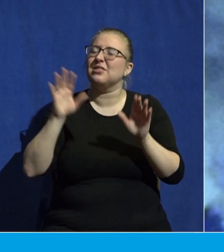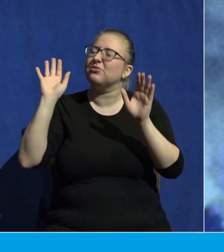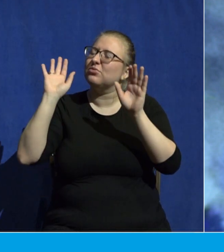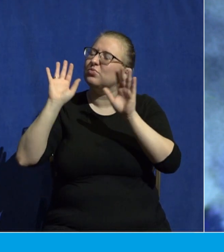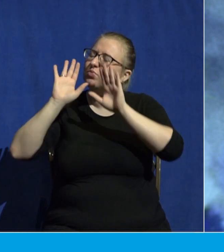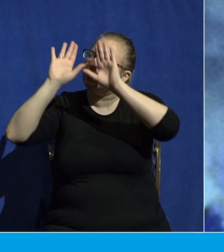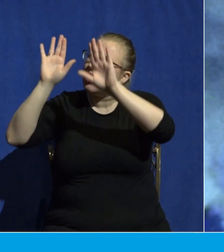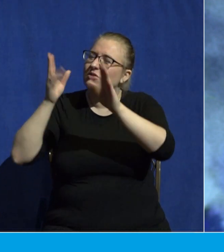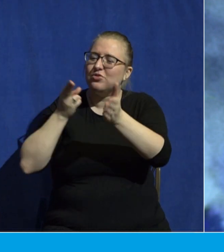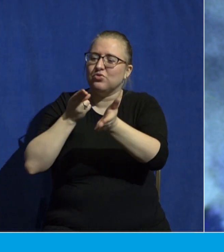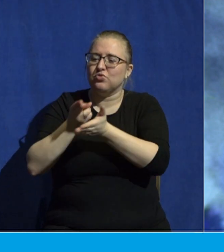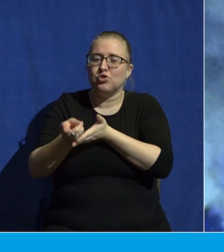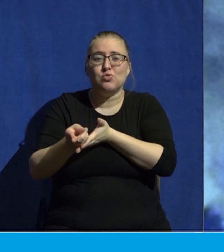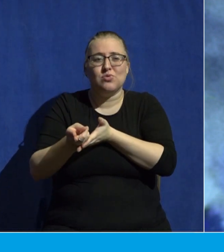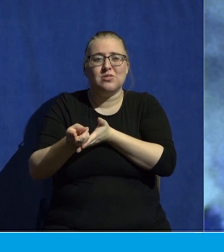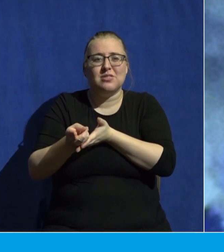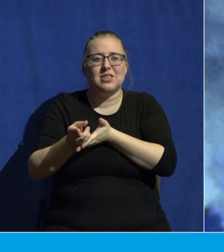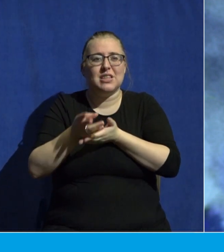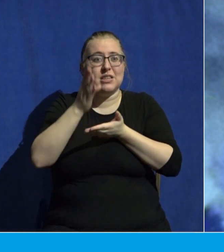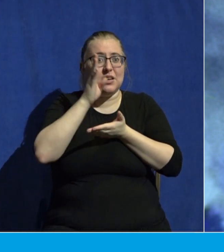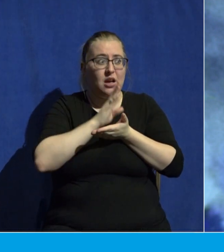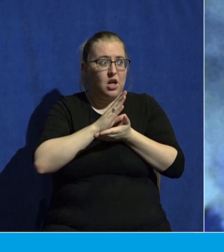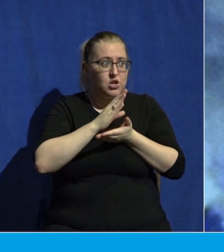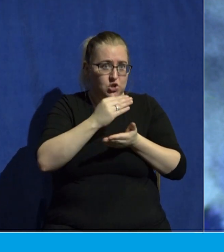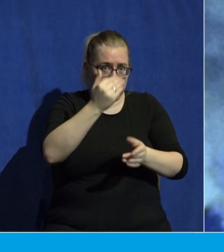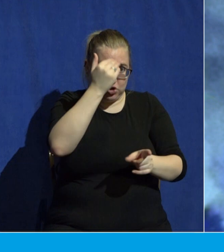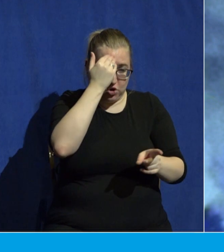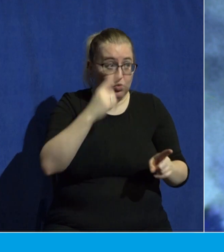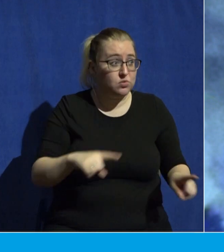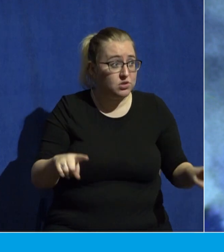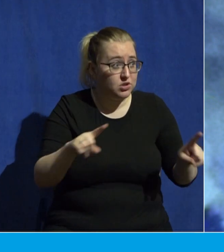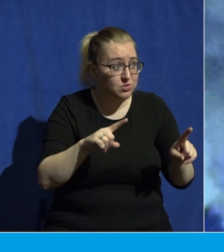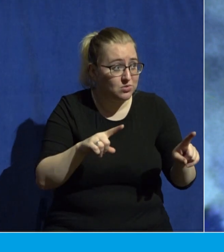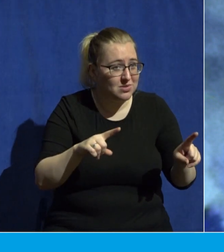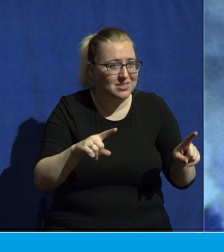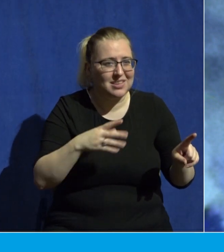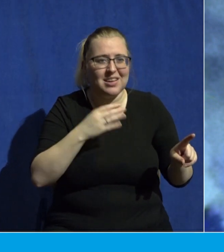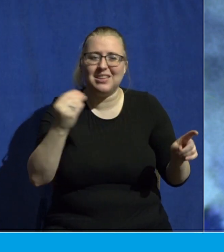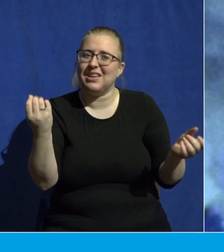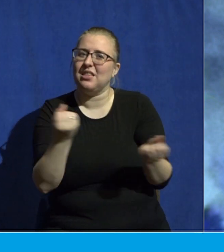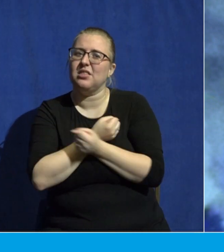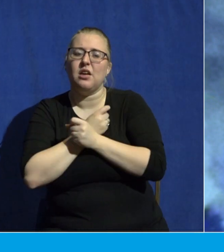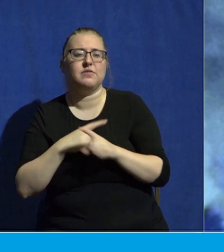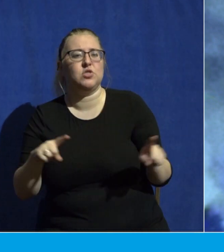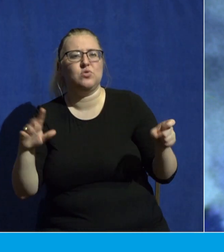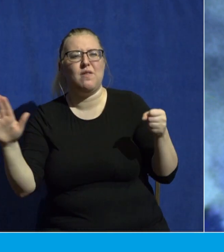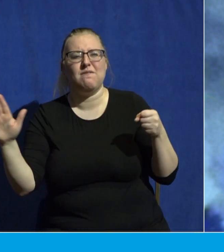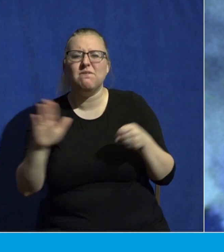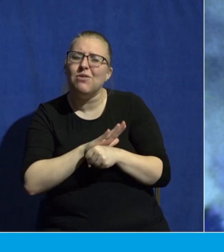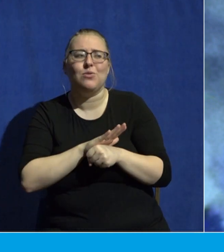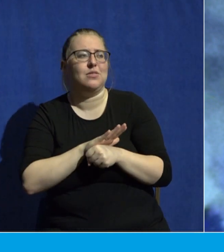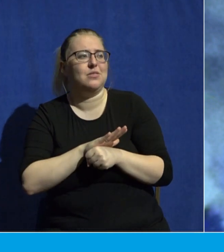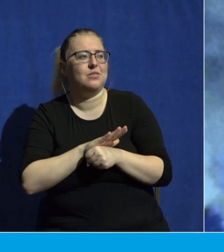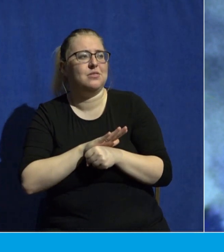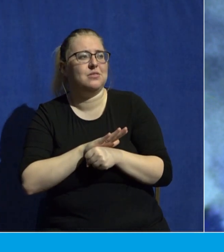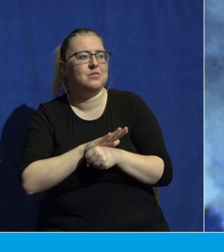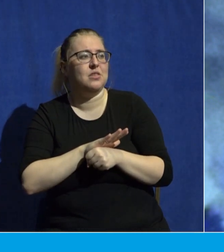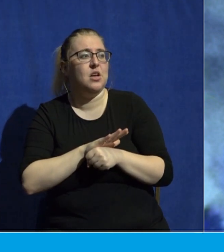God fully knows you and he fully loves you? You can travel the world and there is